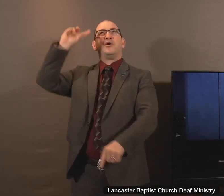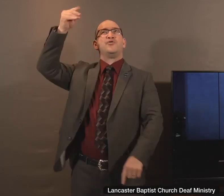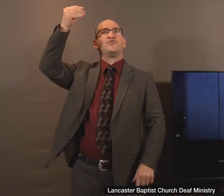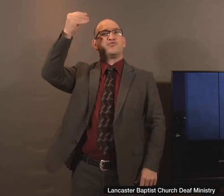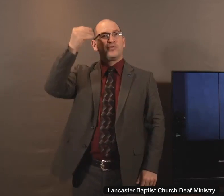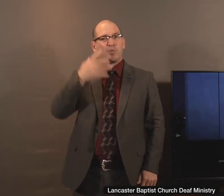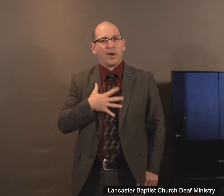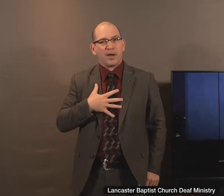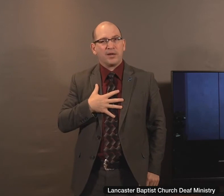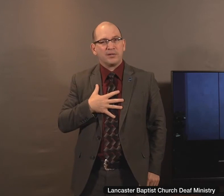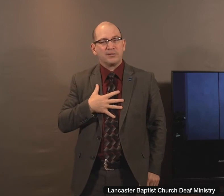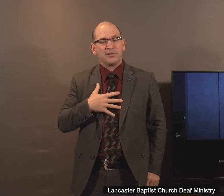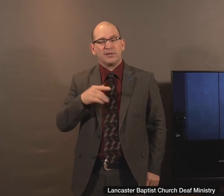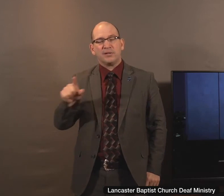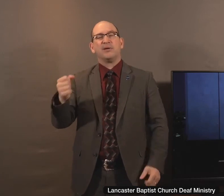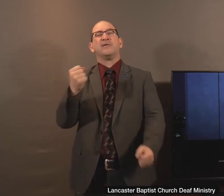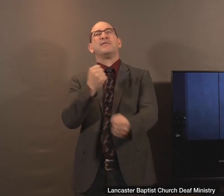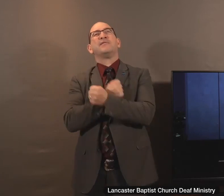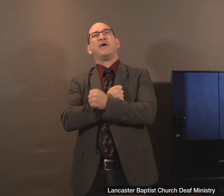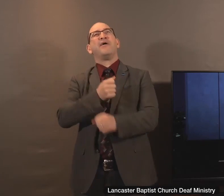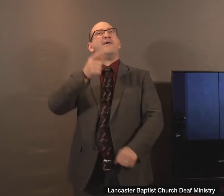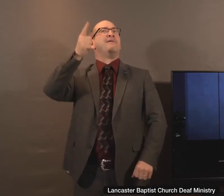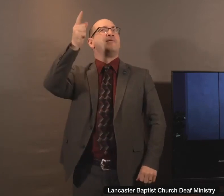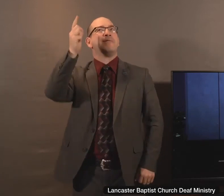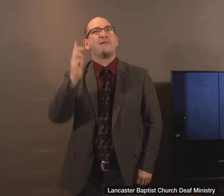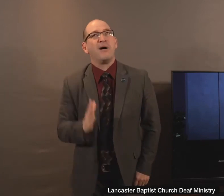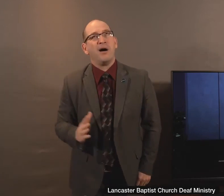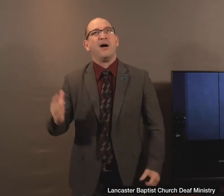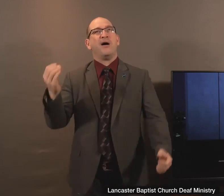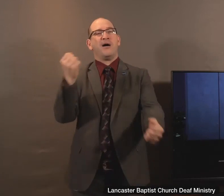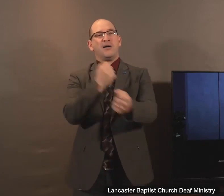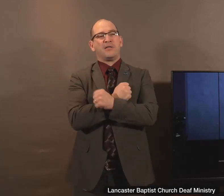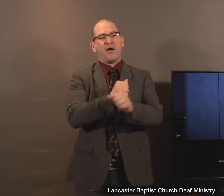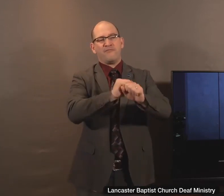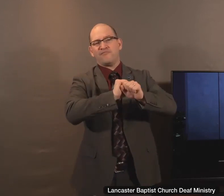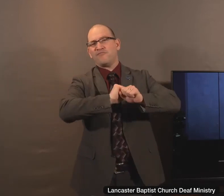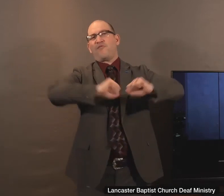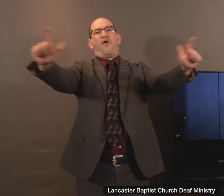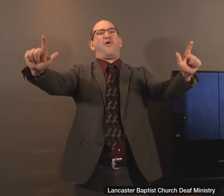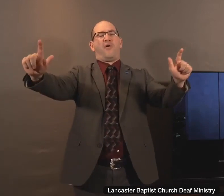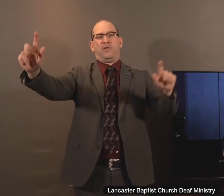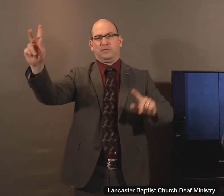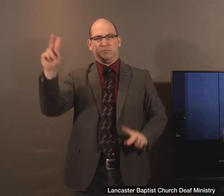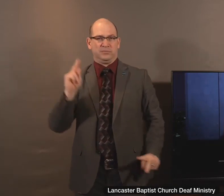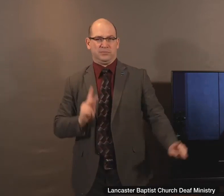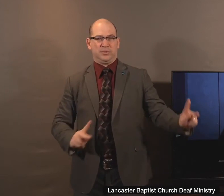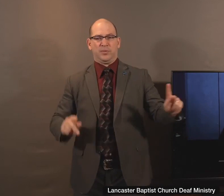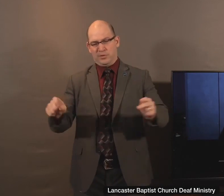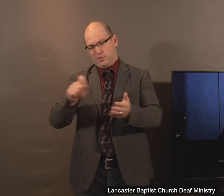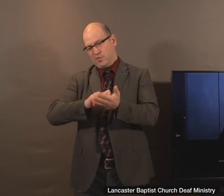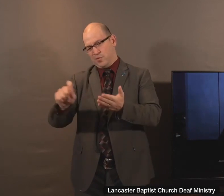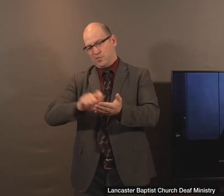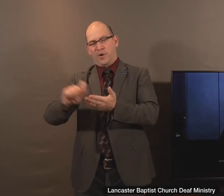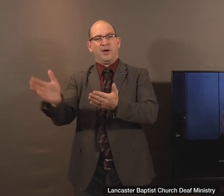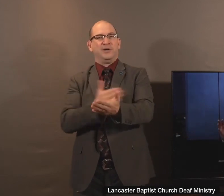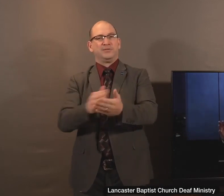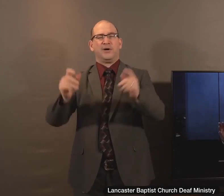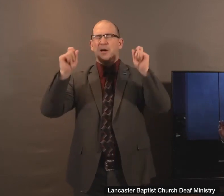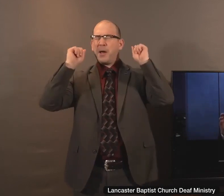he loved the Lord and loved everyone with whom he came into contact and ultimately wrote the wonderful song, amazing grace.